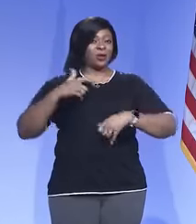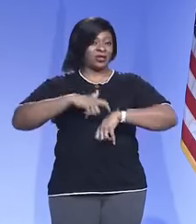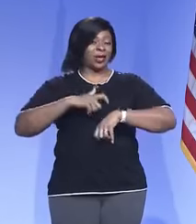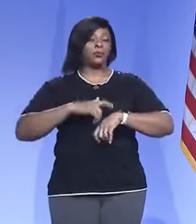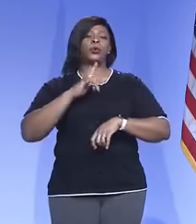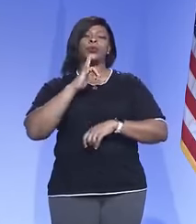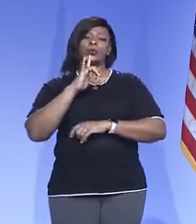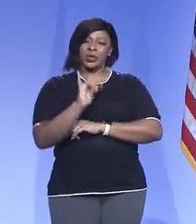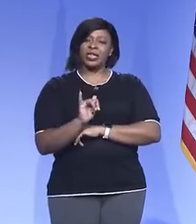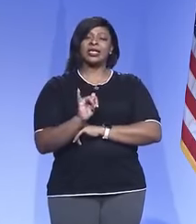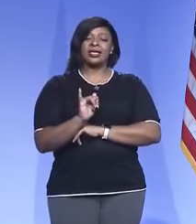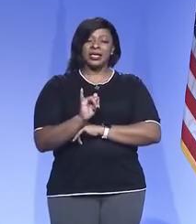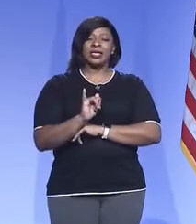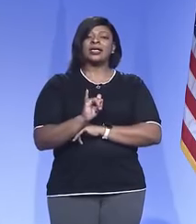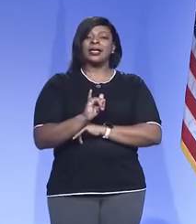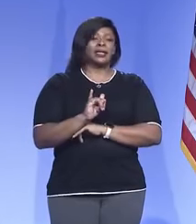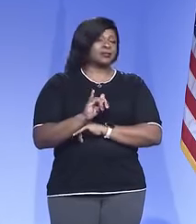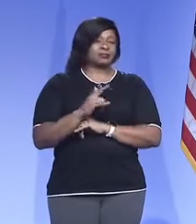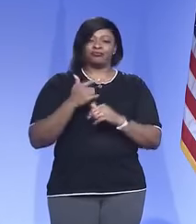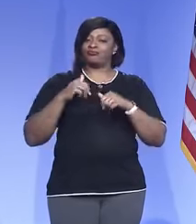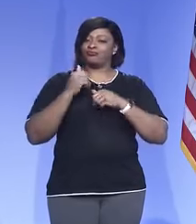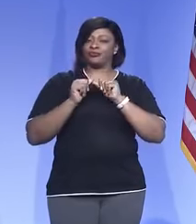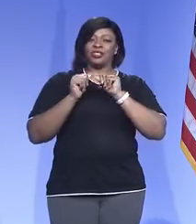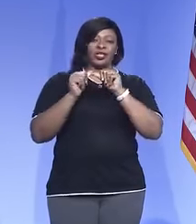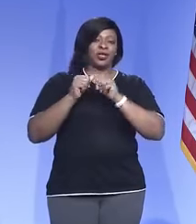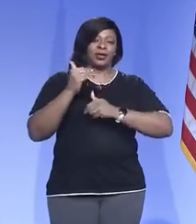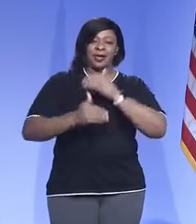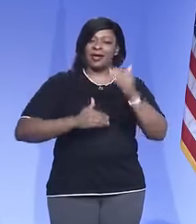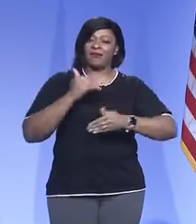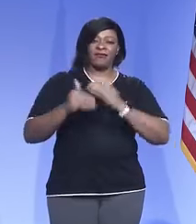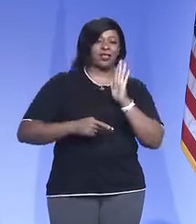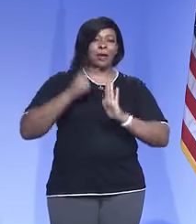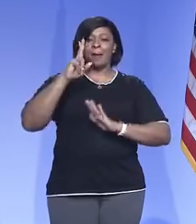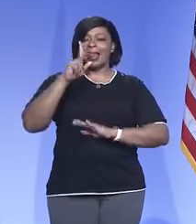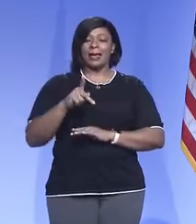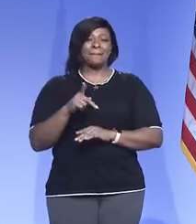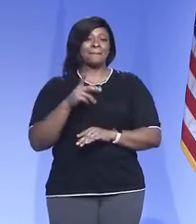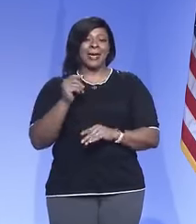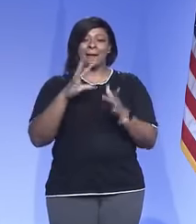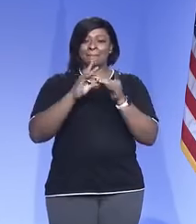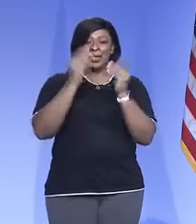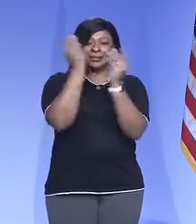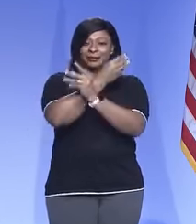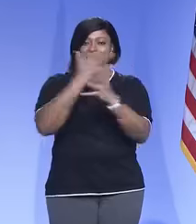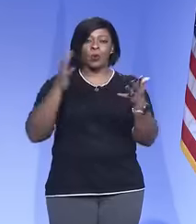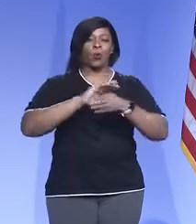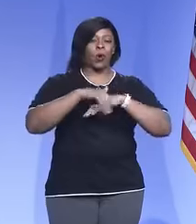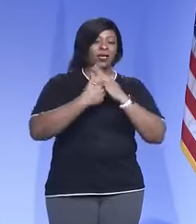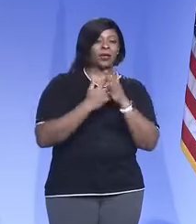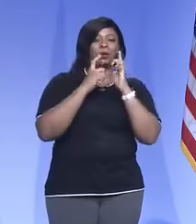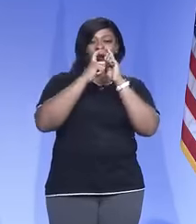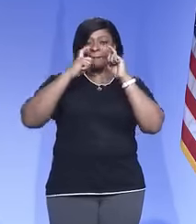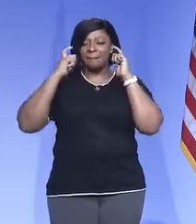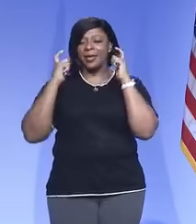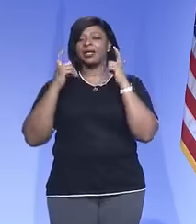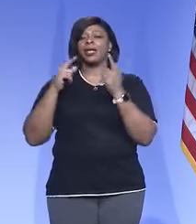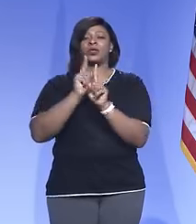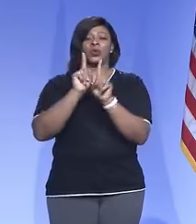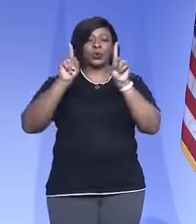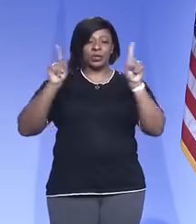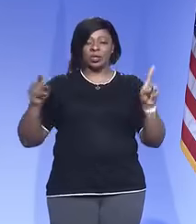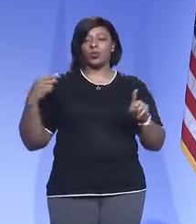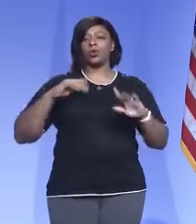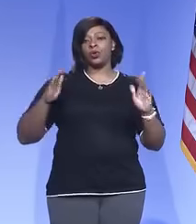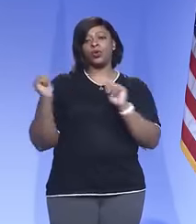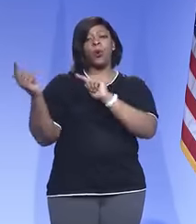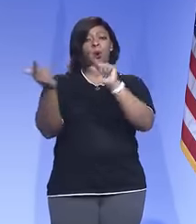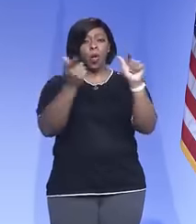really, you know, redouble our efforts. We're going to redouble our efforts here to message around the importance of washing hands and wearing masks and social distance. And we